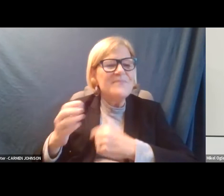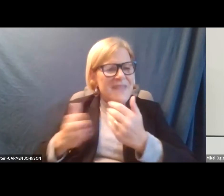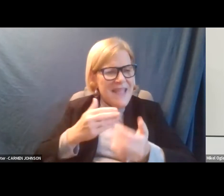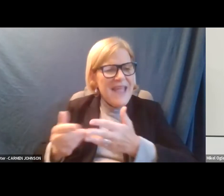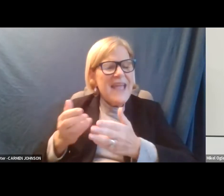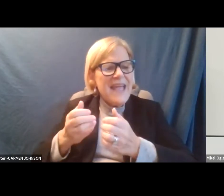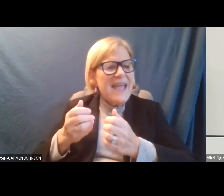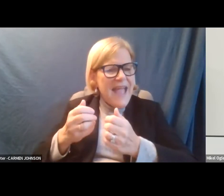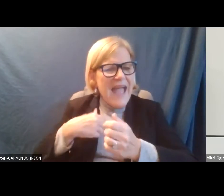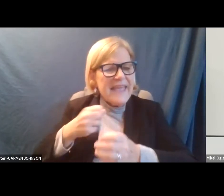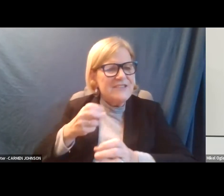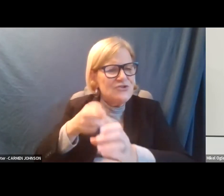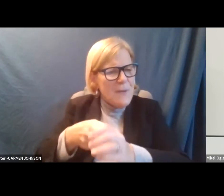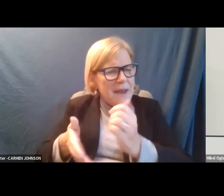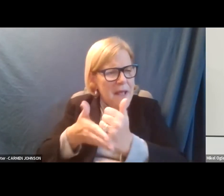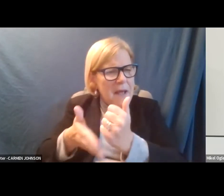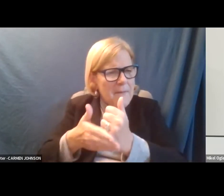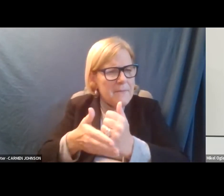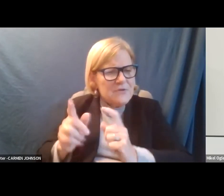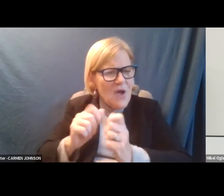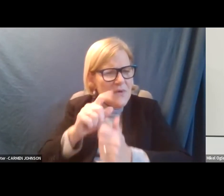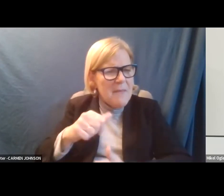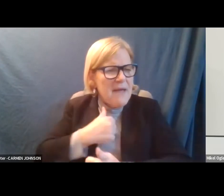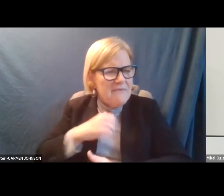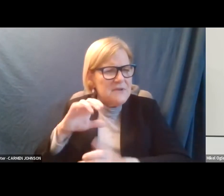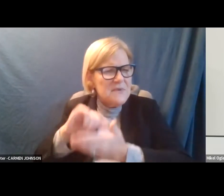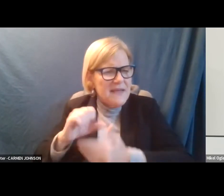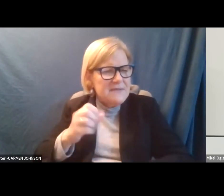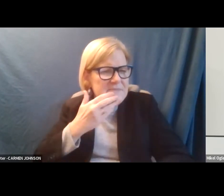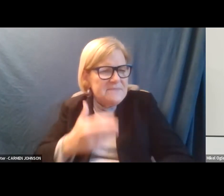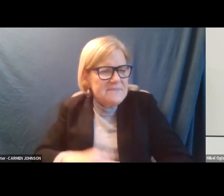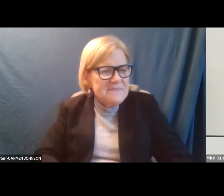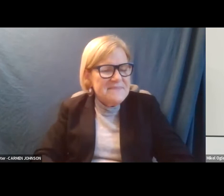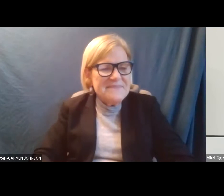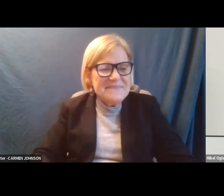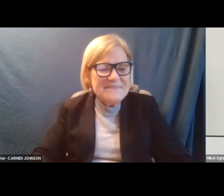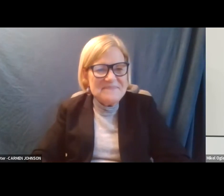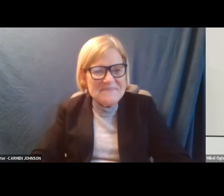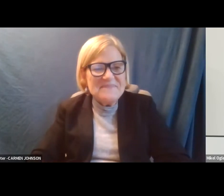I can jump in and help and assist or talk to them. I'd love to do that too. So let's see what we got.